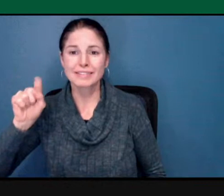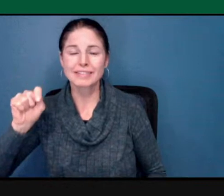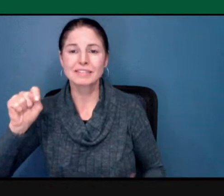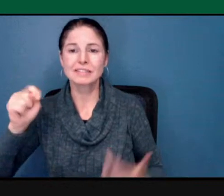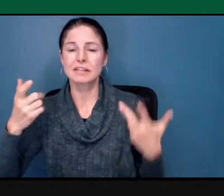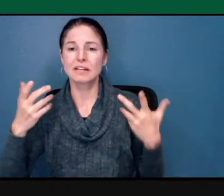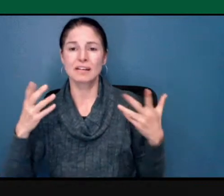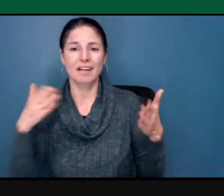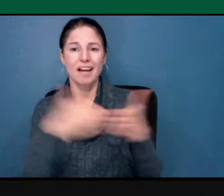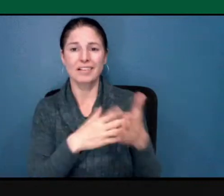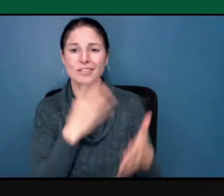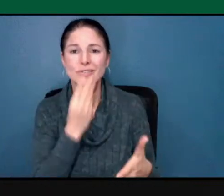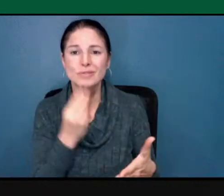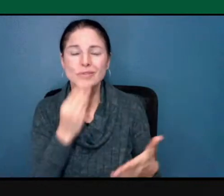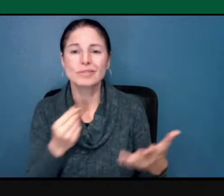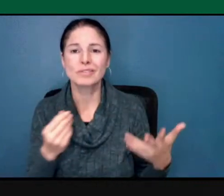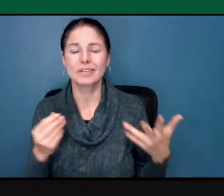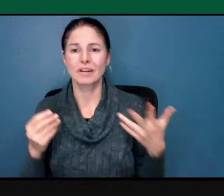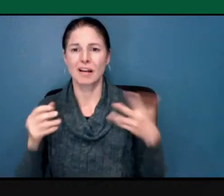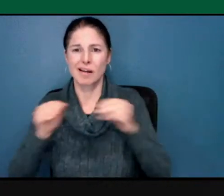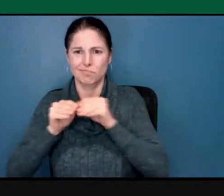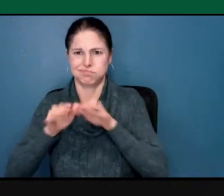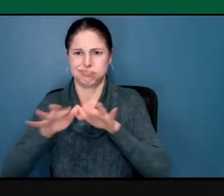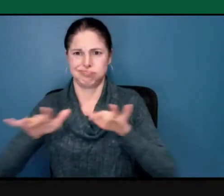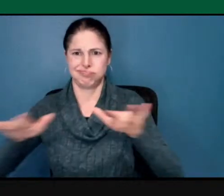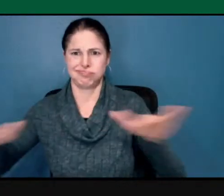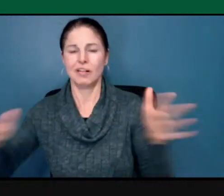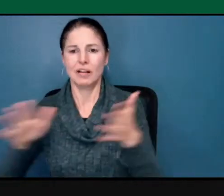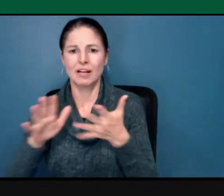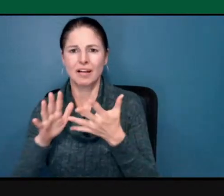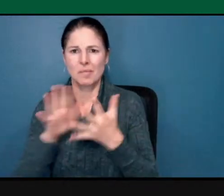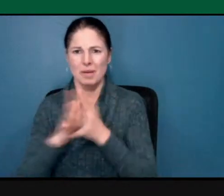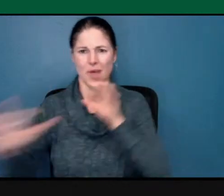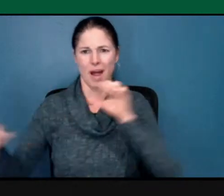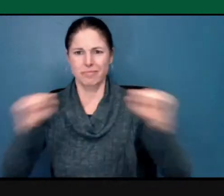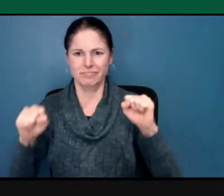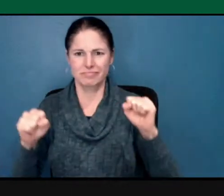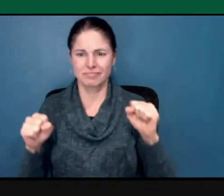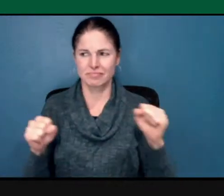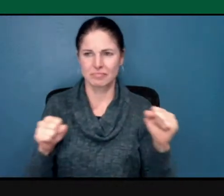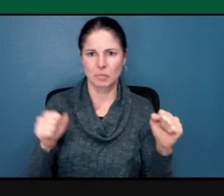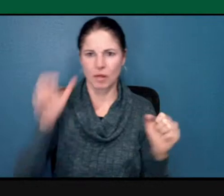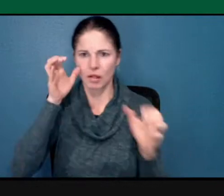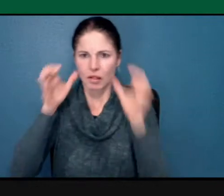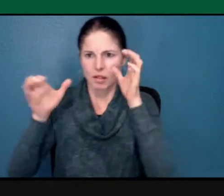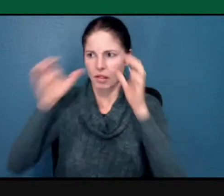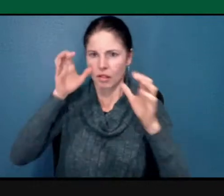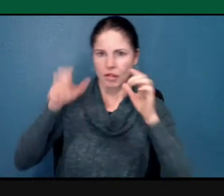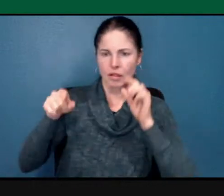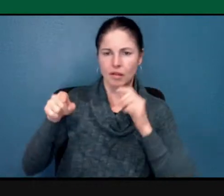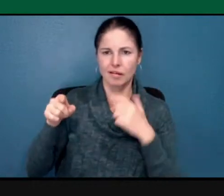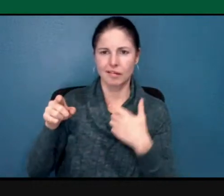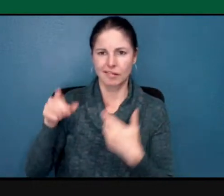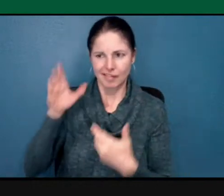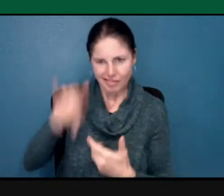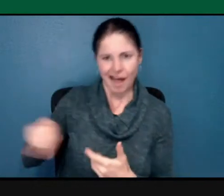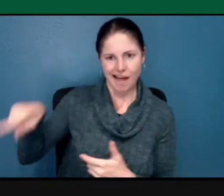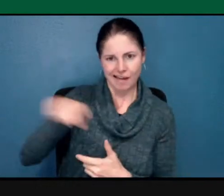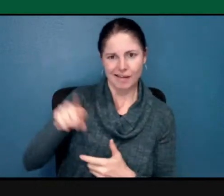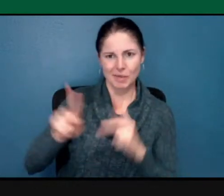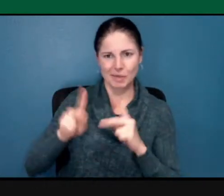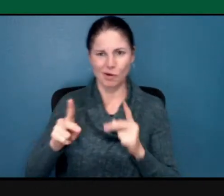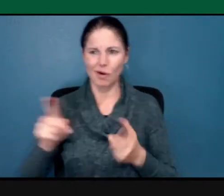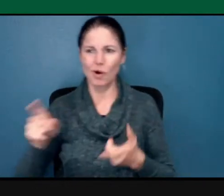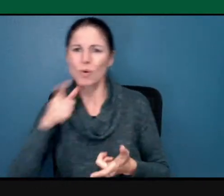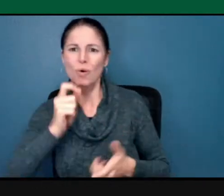becoming more and more vocal. Those are the voices that have appeared through the Nazi swastikas drawn in and around